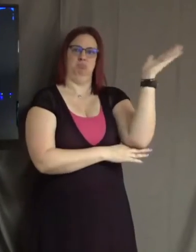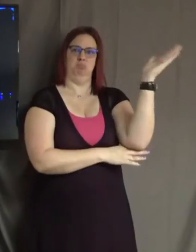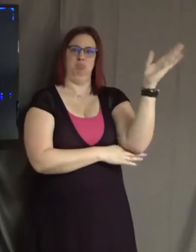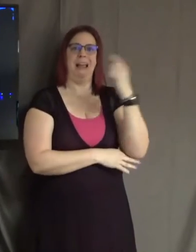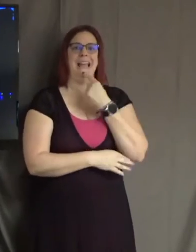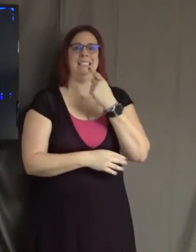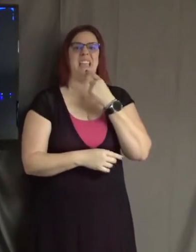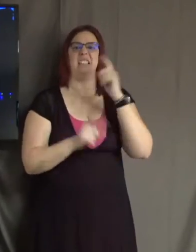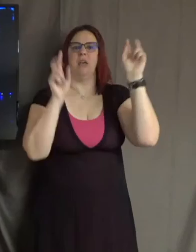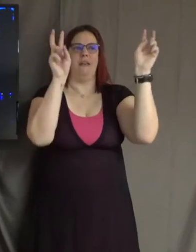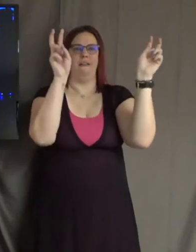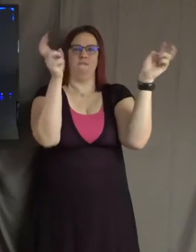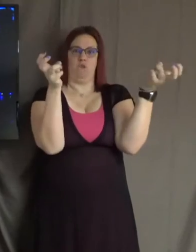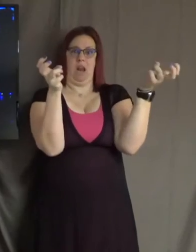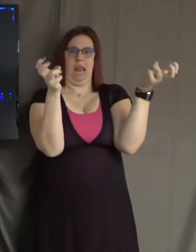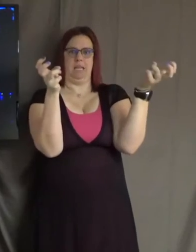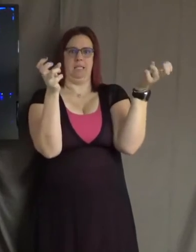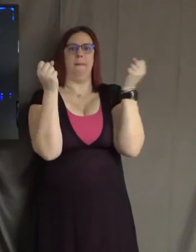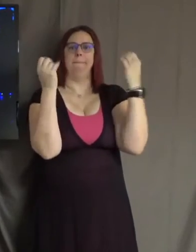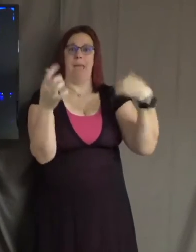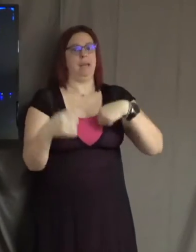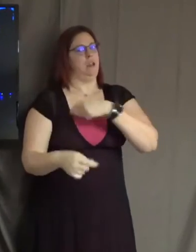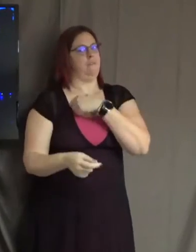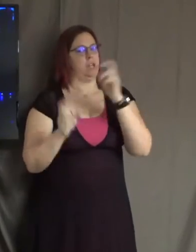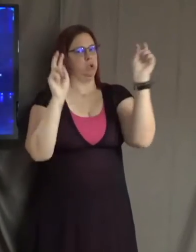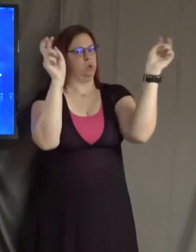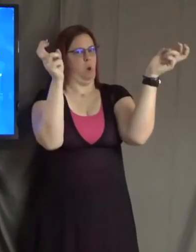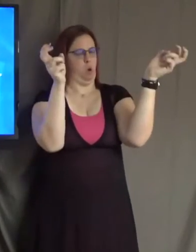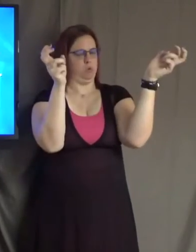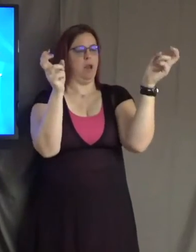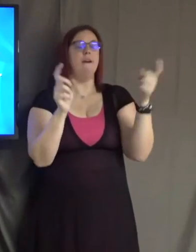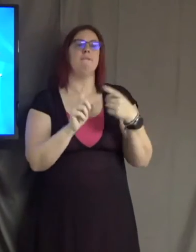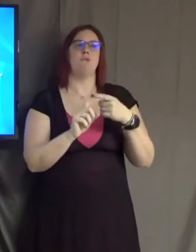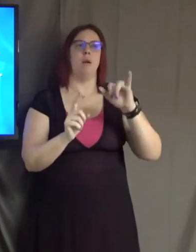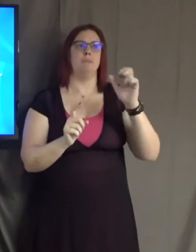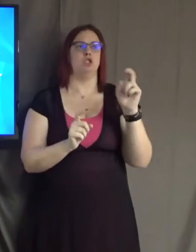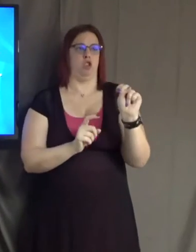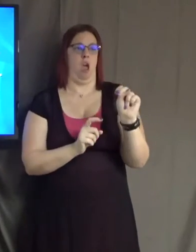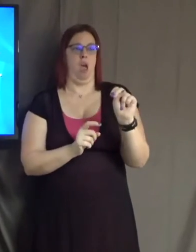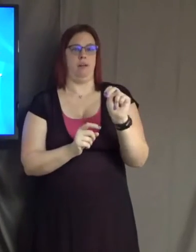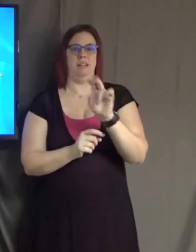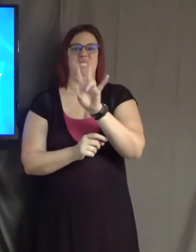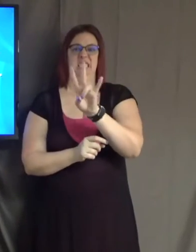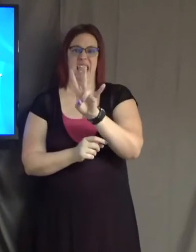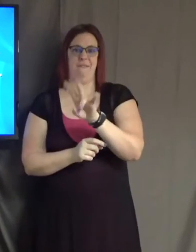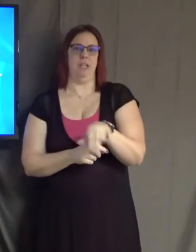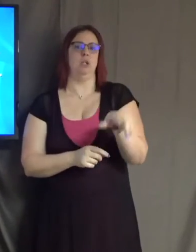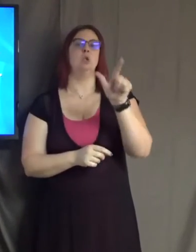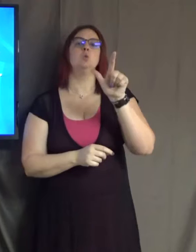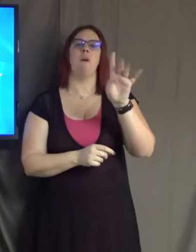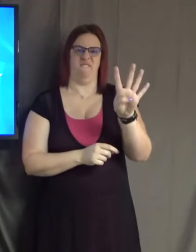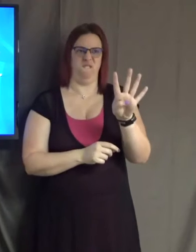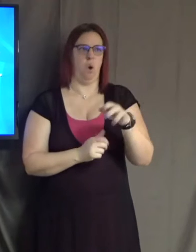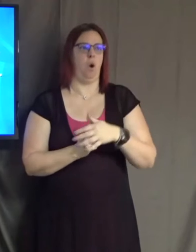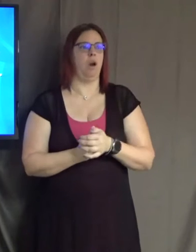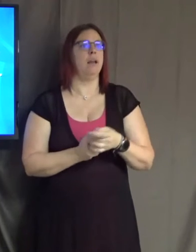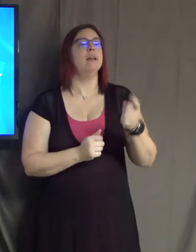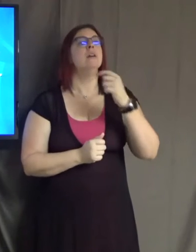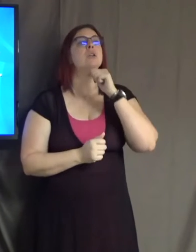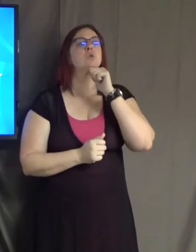phrase that many of us quote. He says from John chapter 7 verse 24, do not judge by